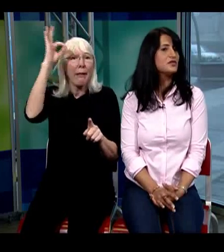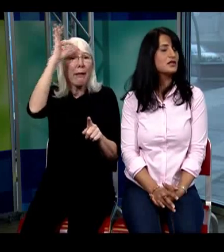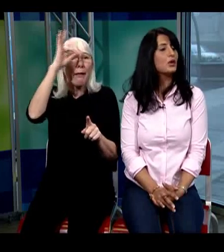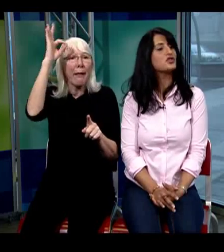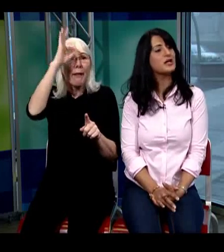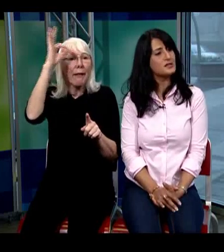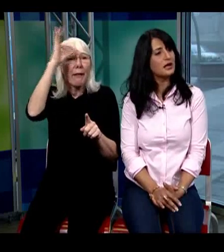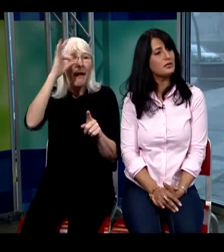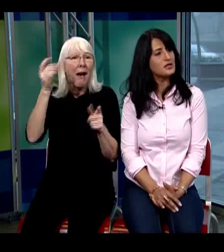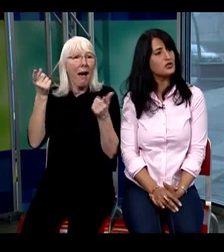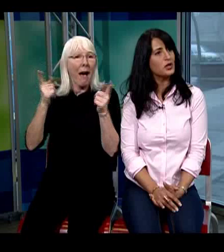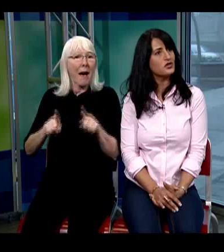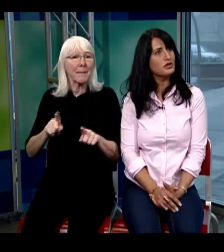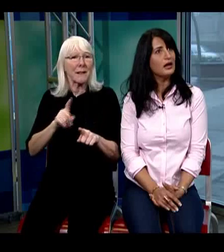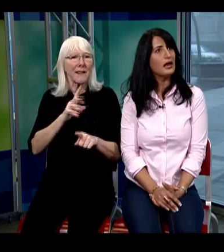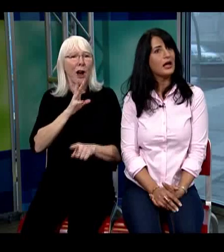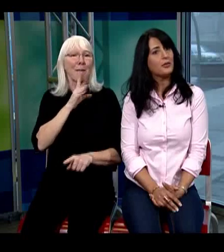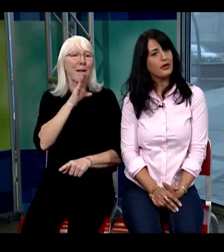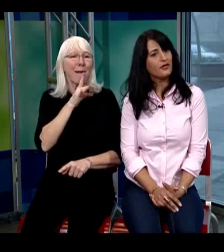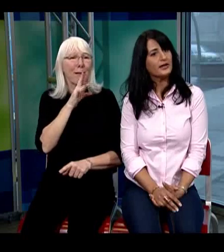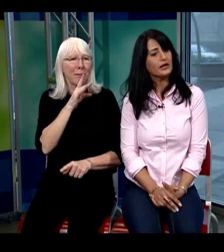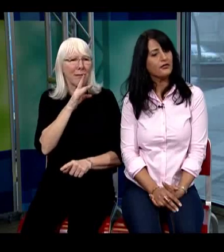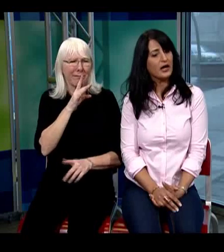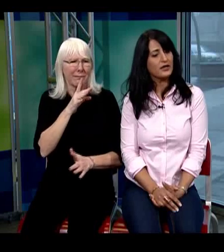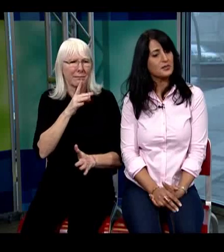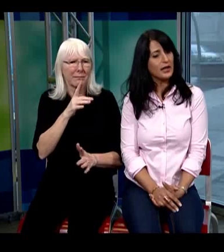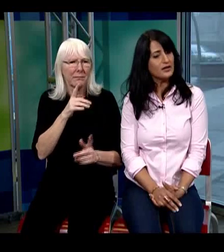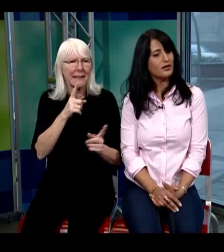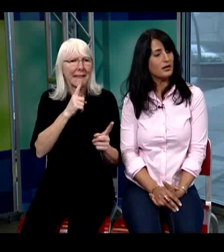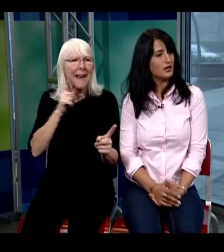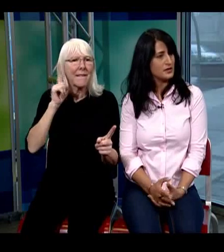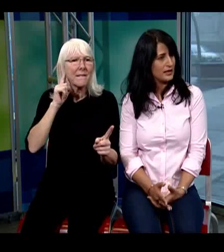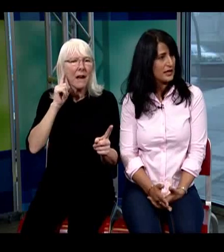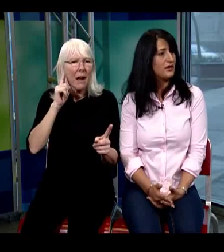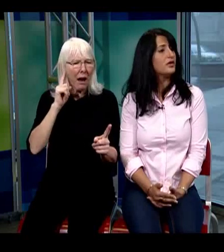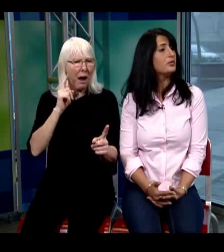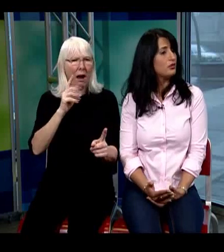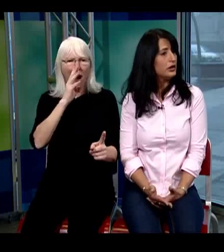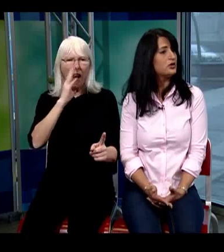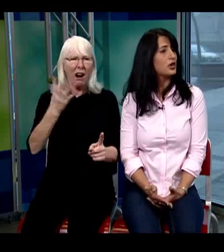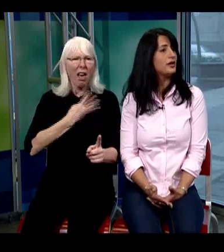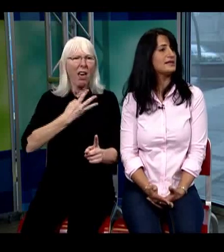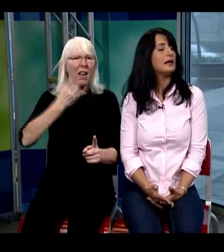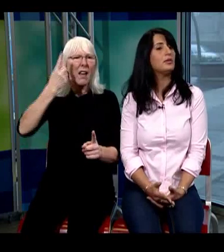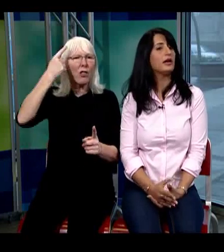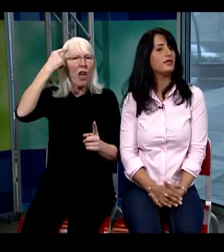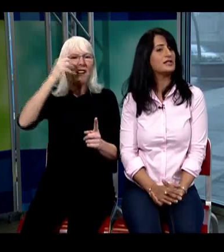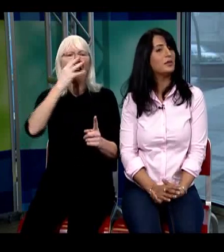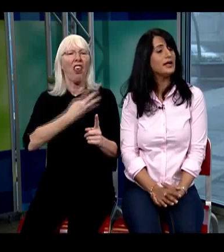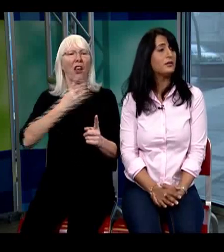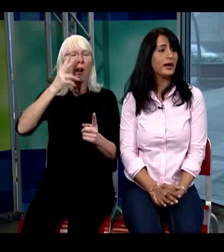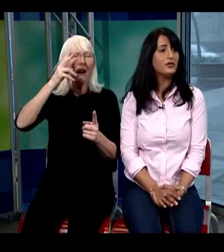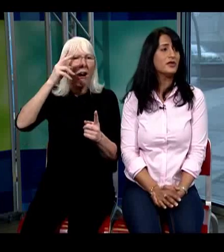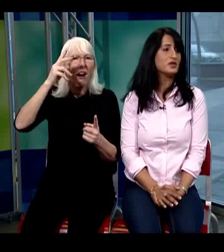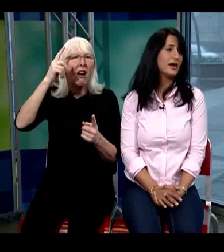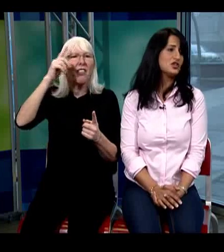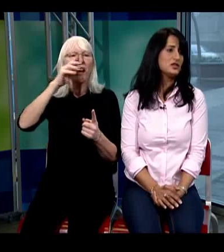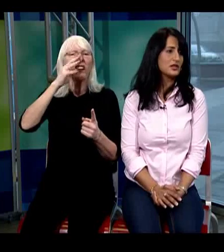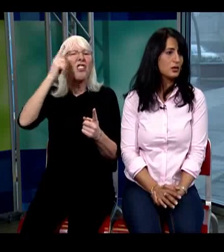disclosure does become a situation but I find that if I've explained the I've given a really solid example and I've explained the benefits of actually disclosing